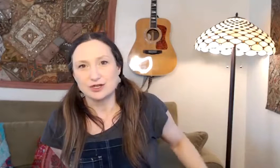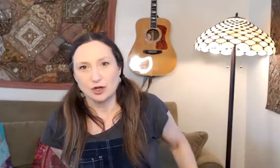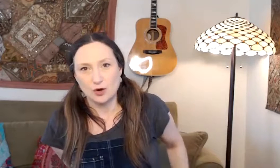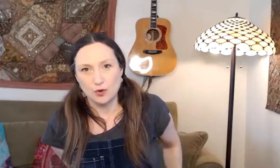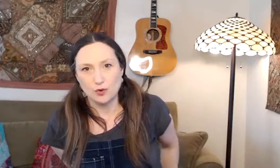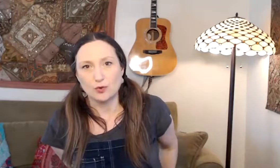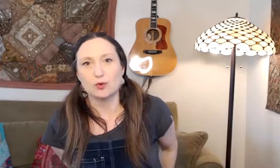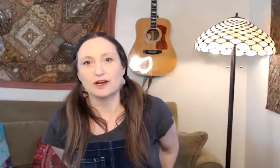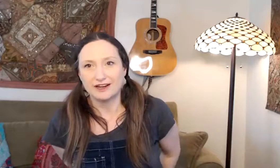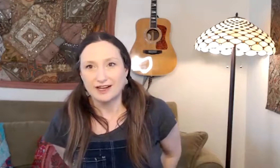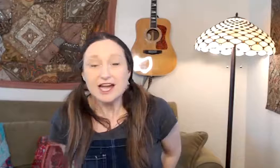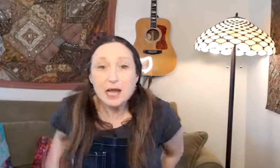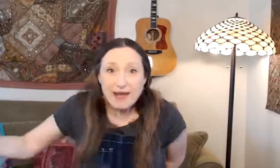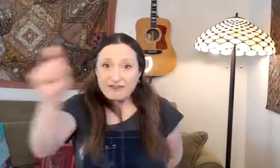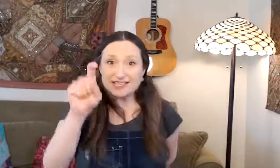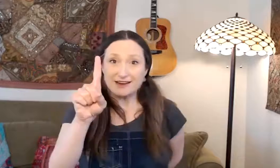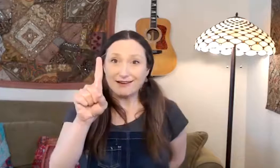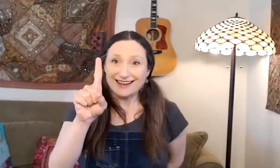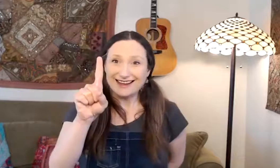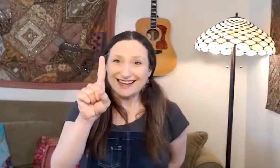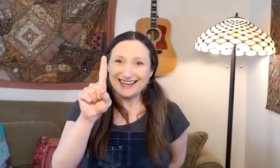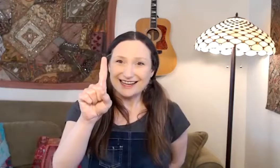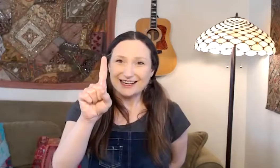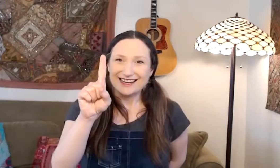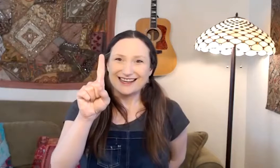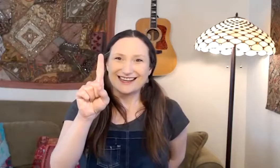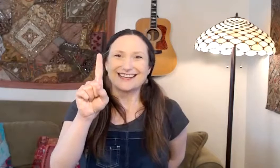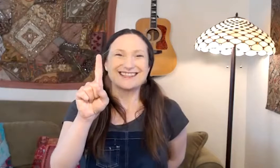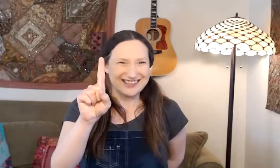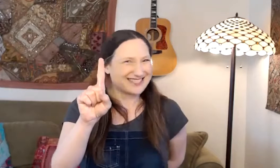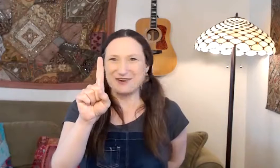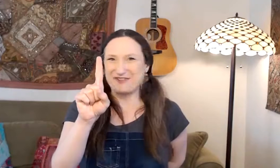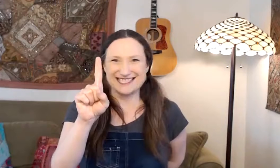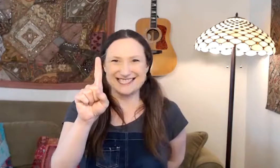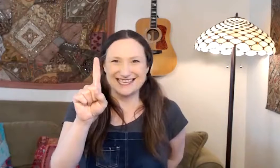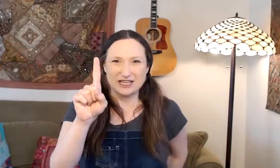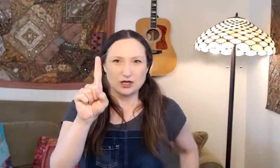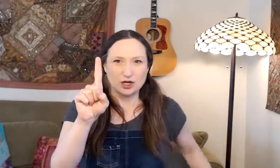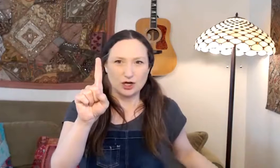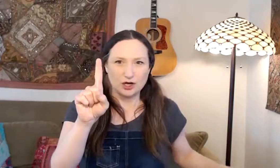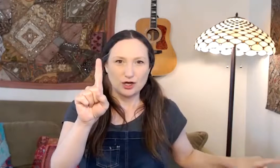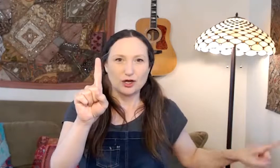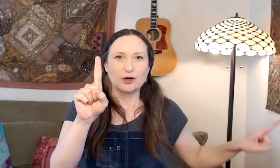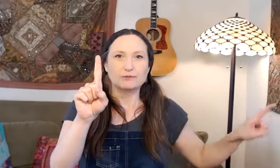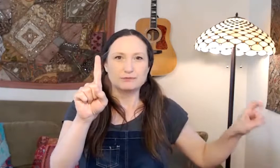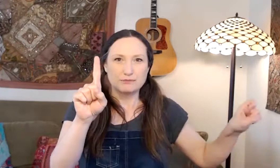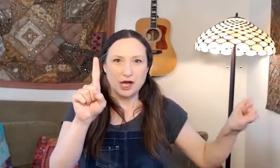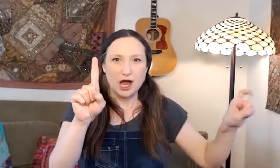Slow. Come back, Fast. You groove so fast. Come back,